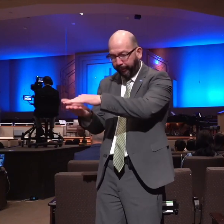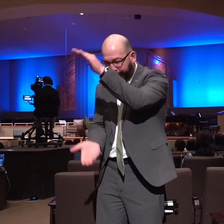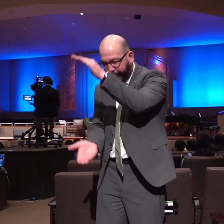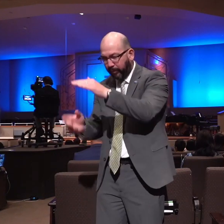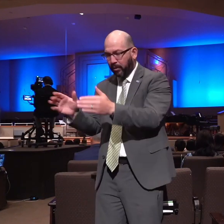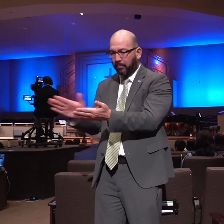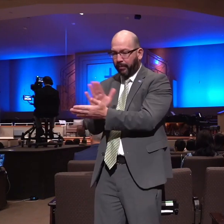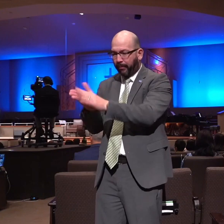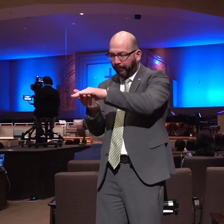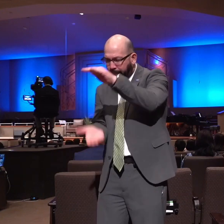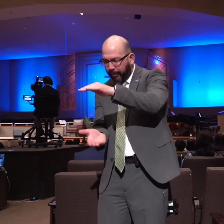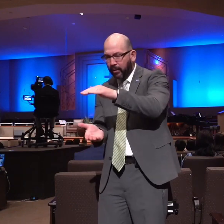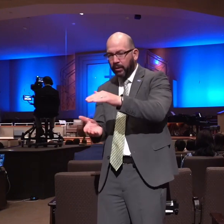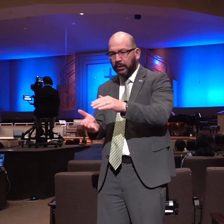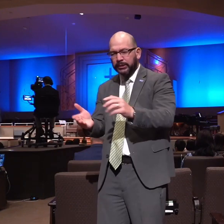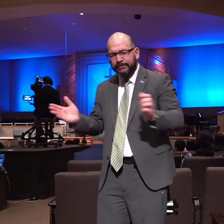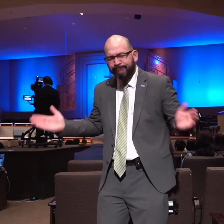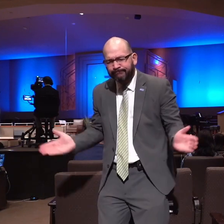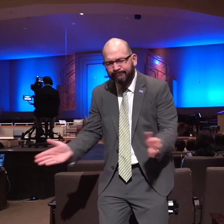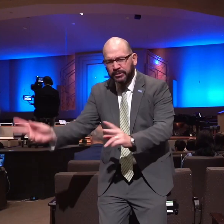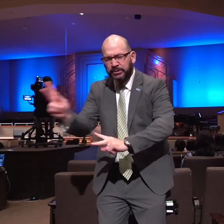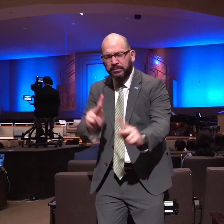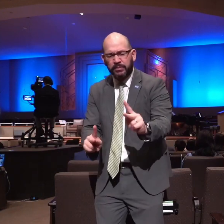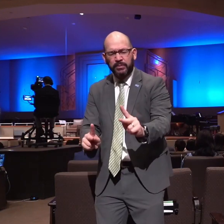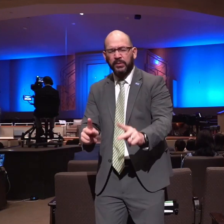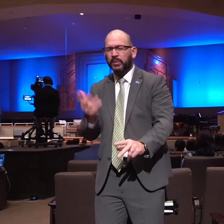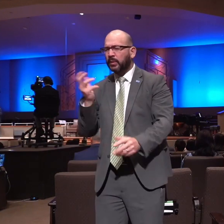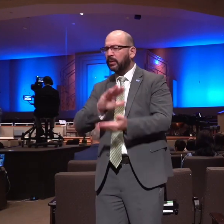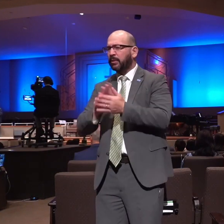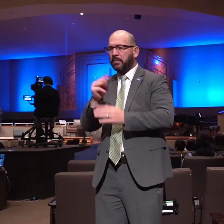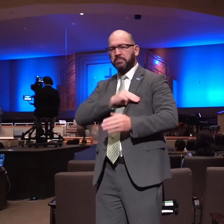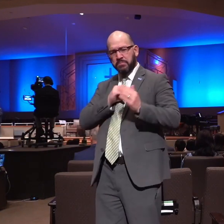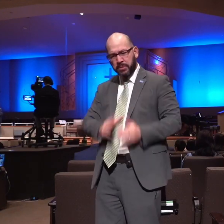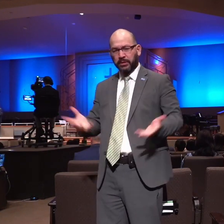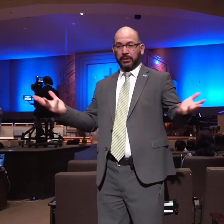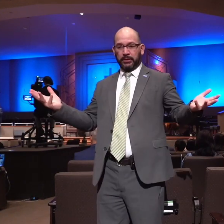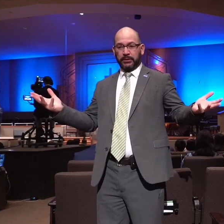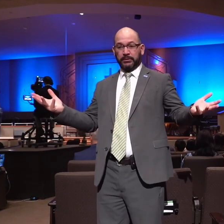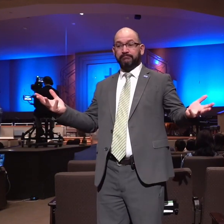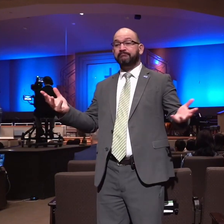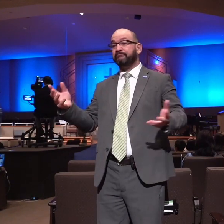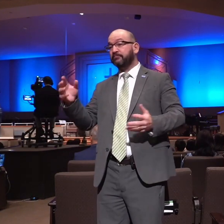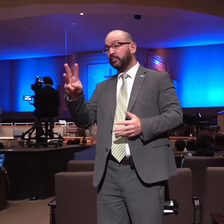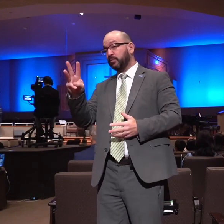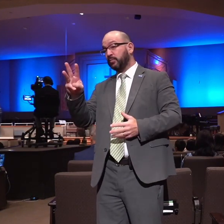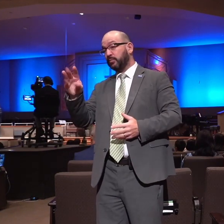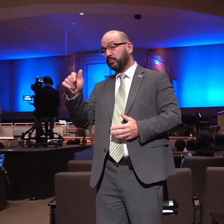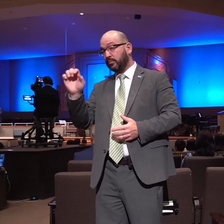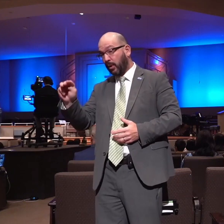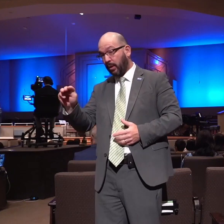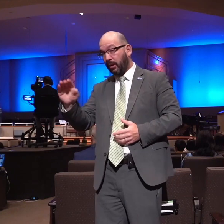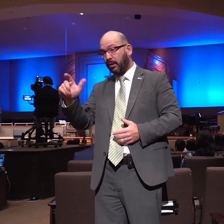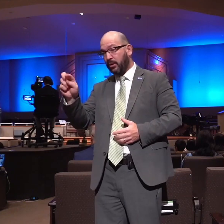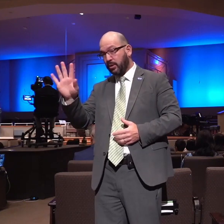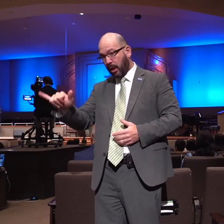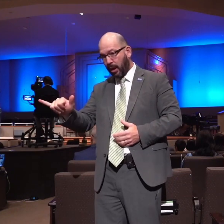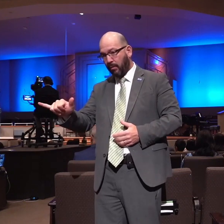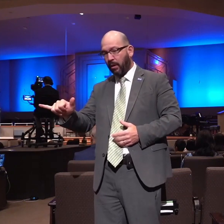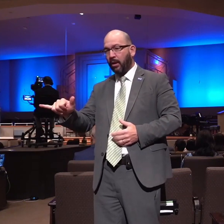of some of the greatest missionaries of all time men like William Carey determined to go to the mission